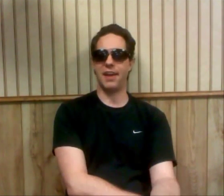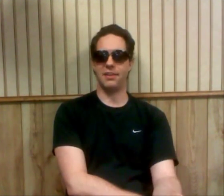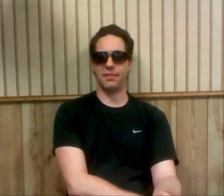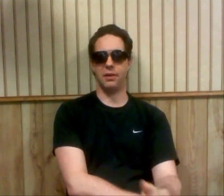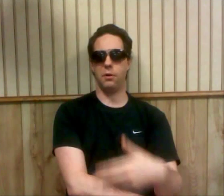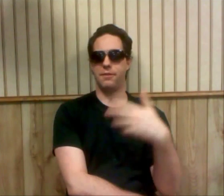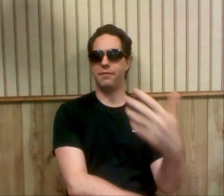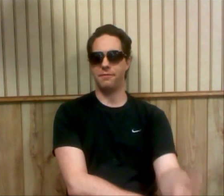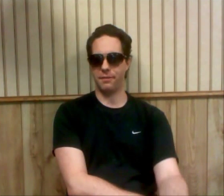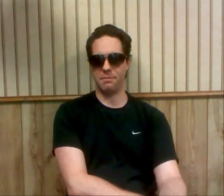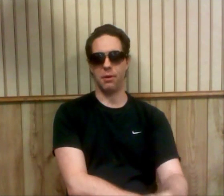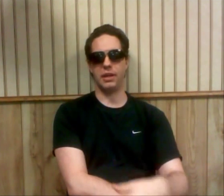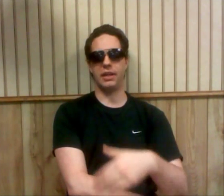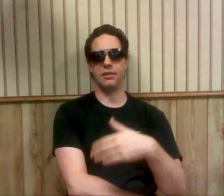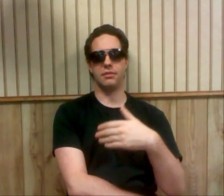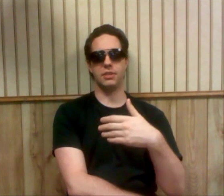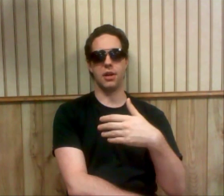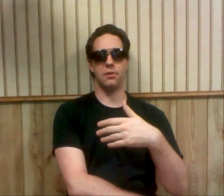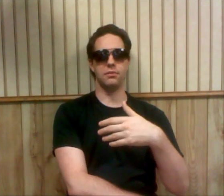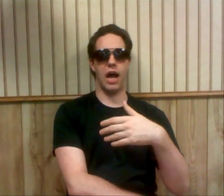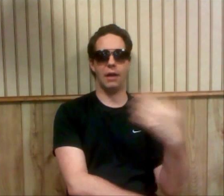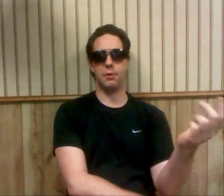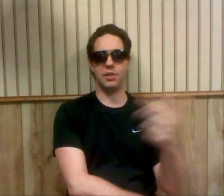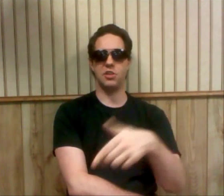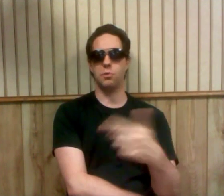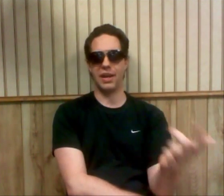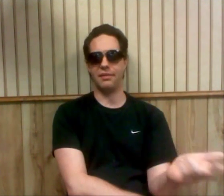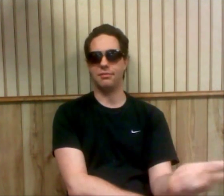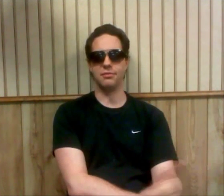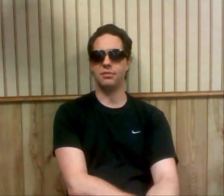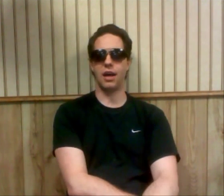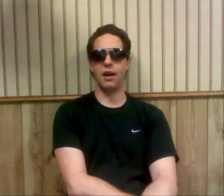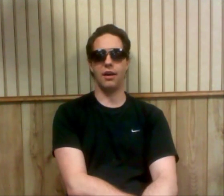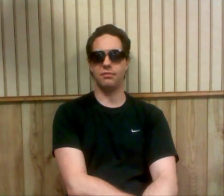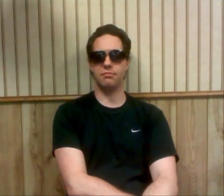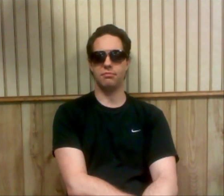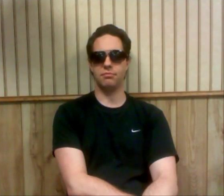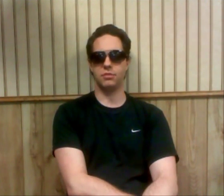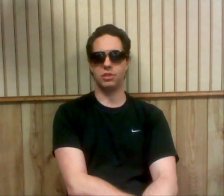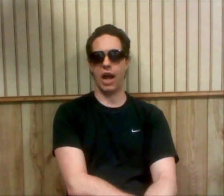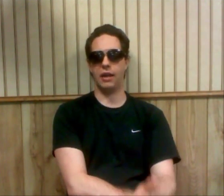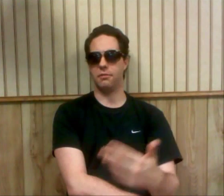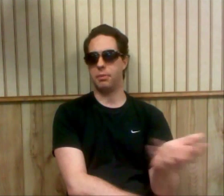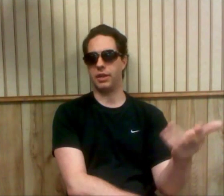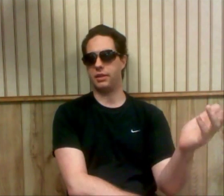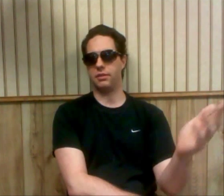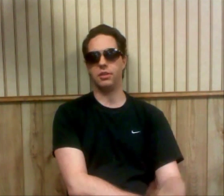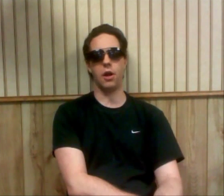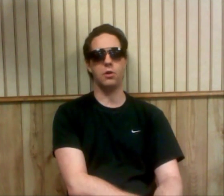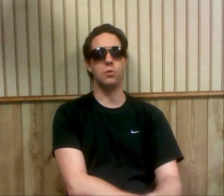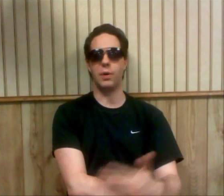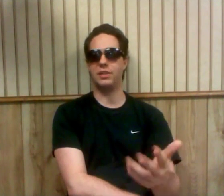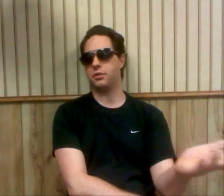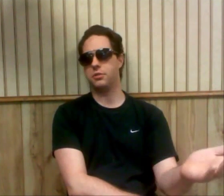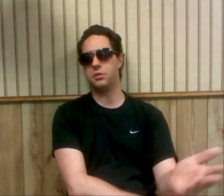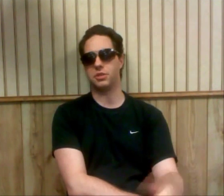fan of that whole 50-50 booking, you know, I win, you win style of booking, you know, who wins and who loses.